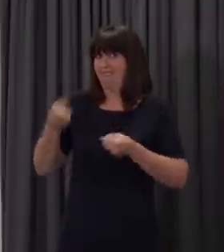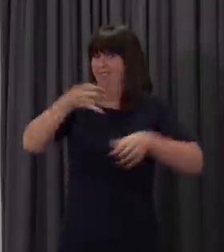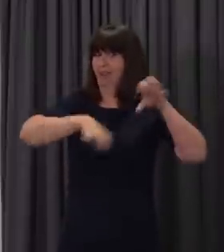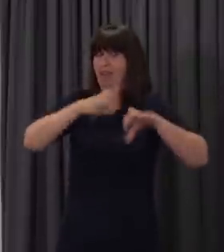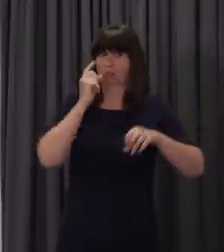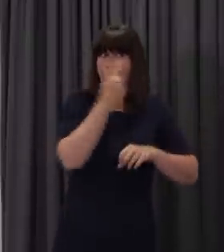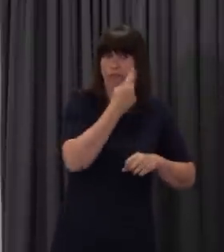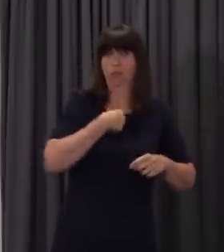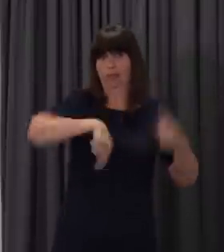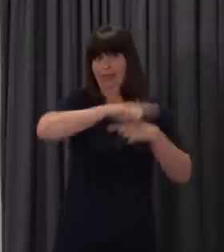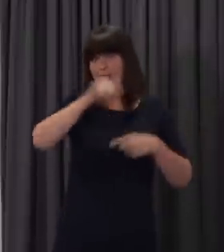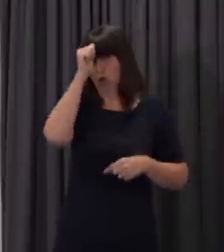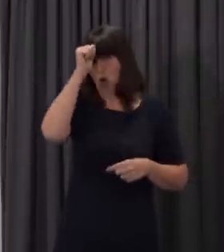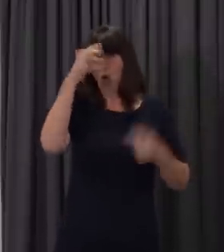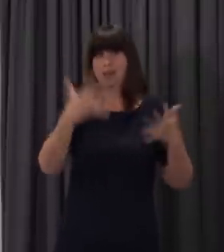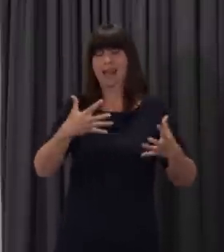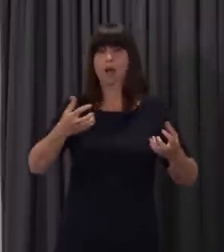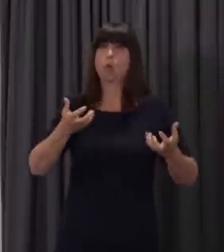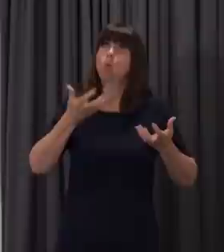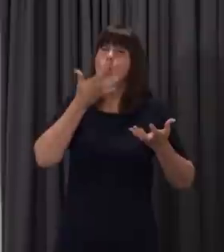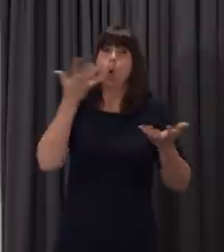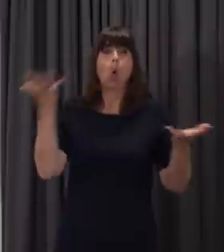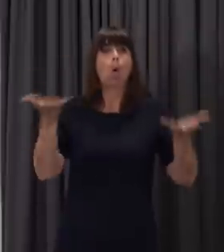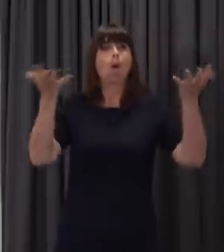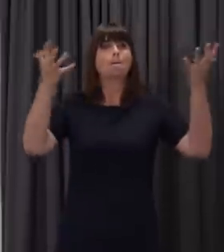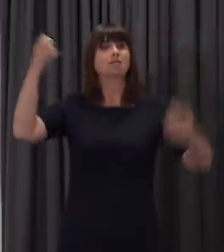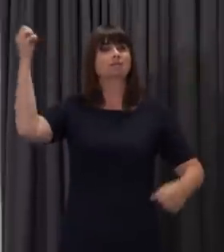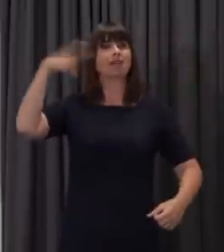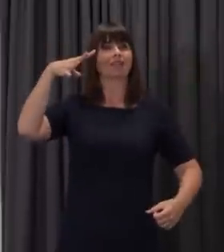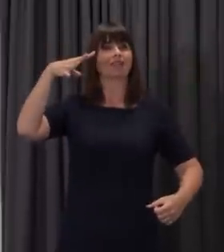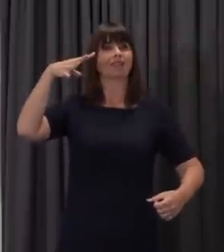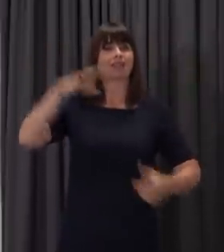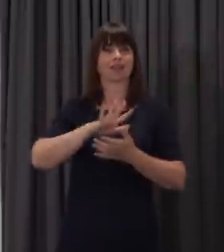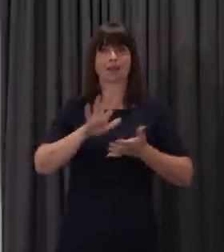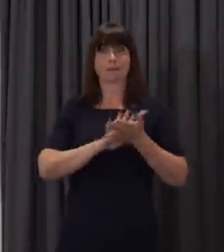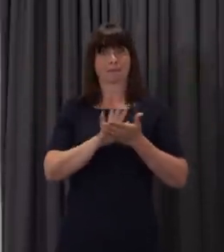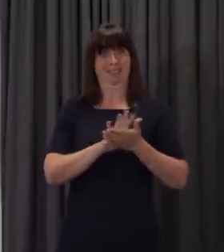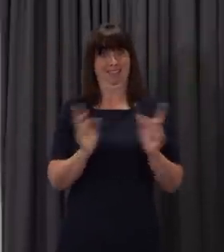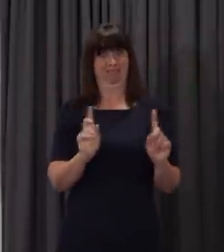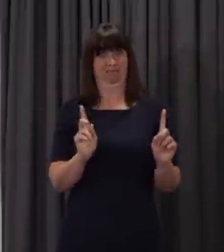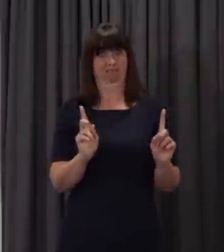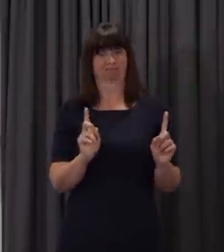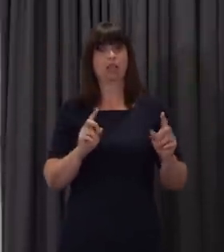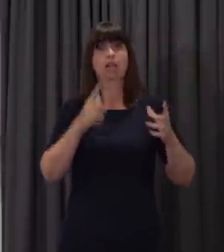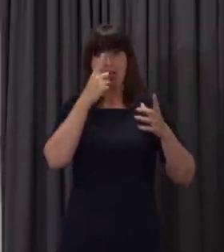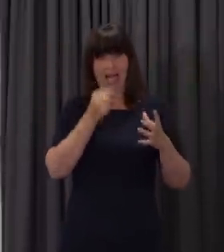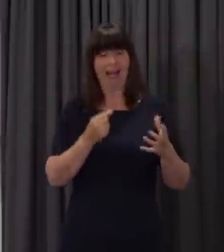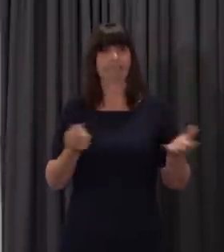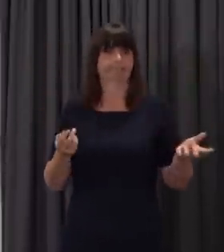that warm weather and sunlight gives us the best opportunity to ensure more time in school.